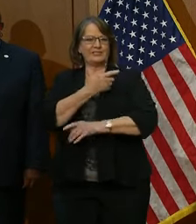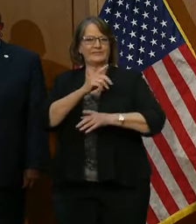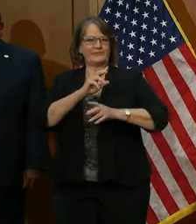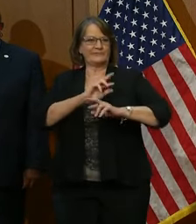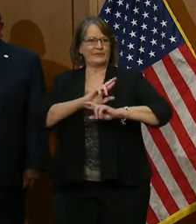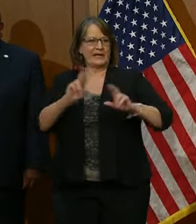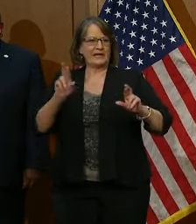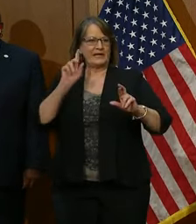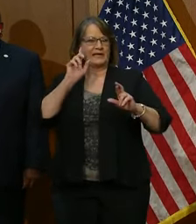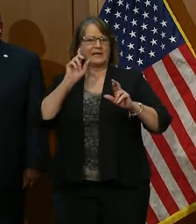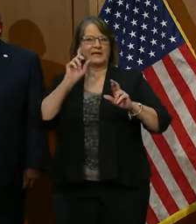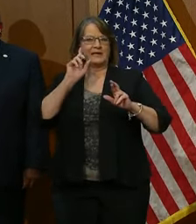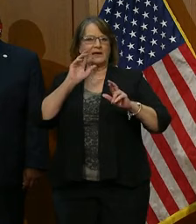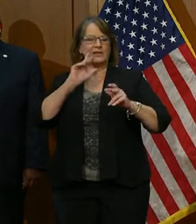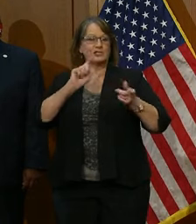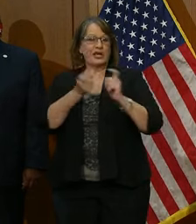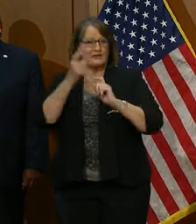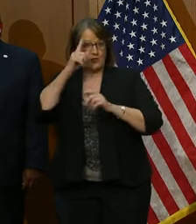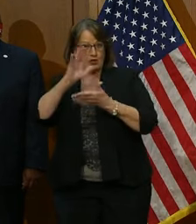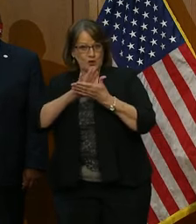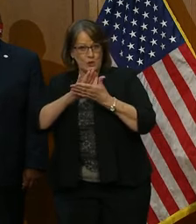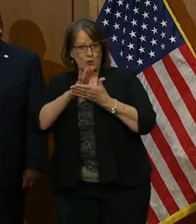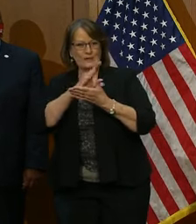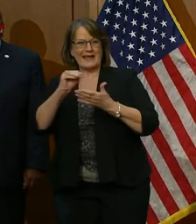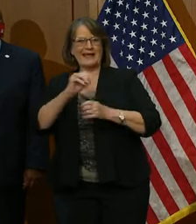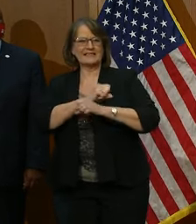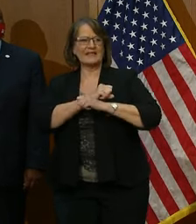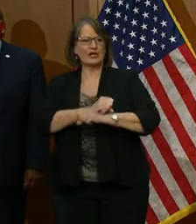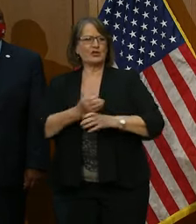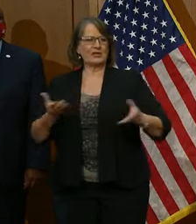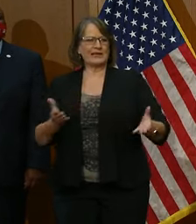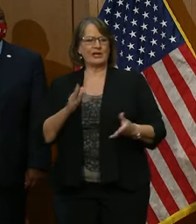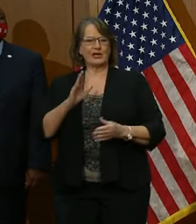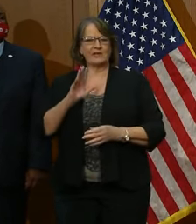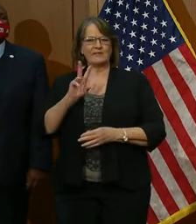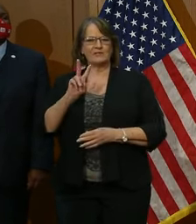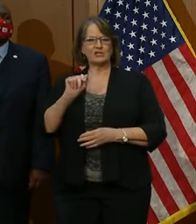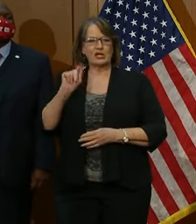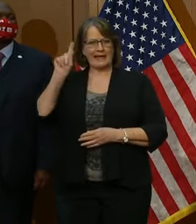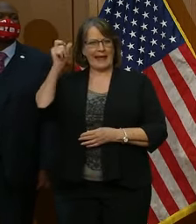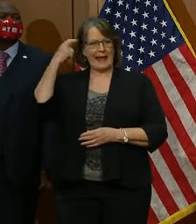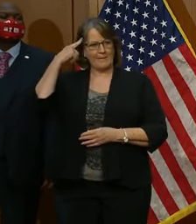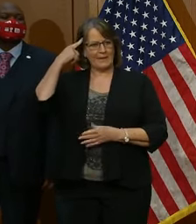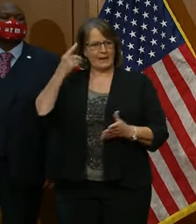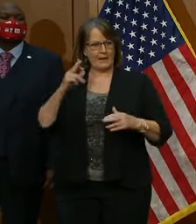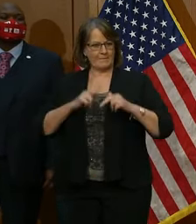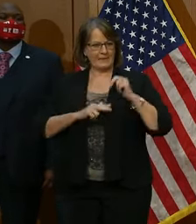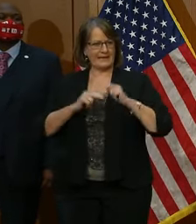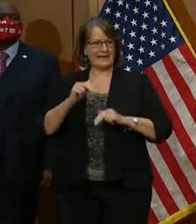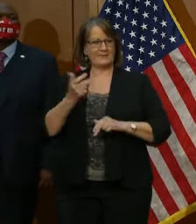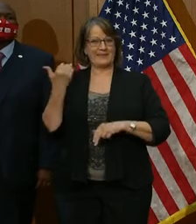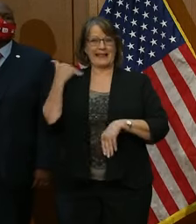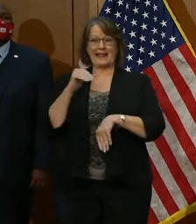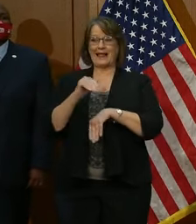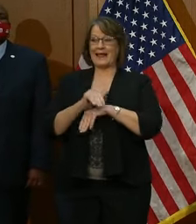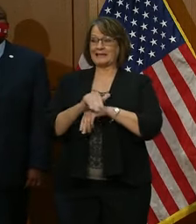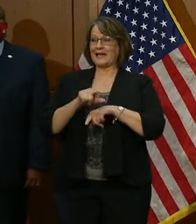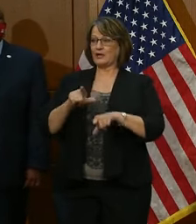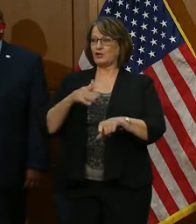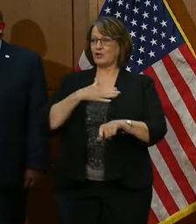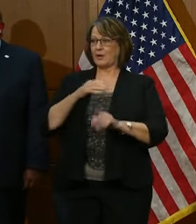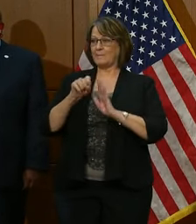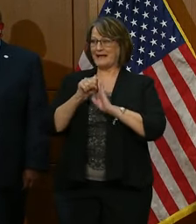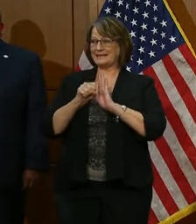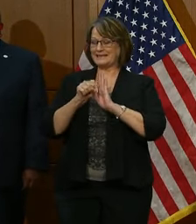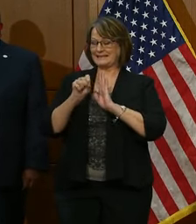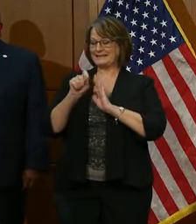schools, and security here at our Capitol. Last night in my State of the Commonwealth speech,